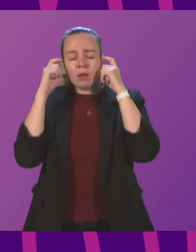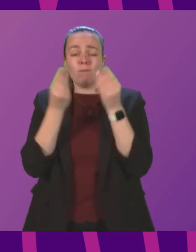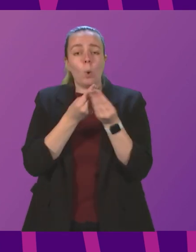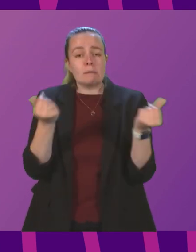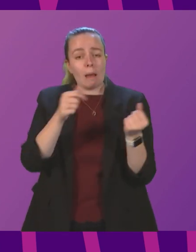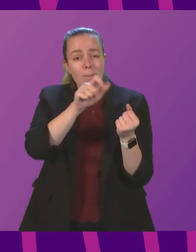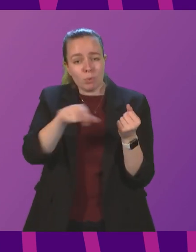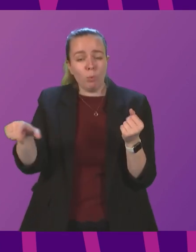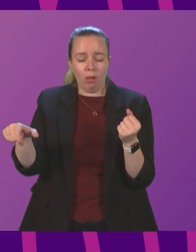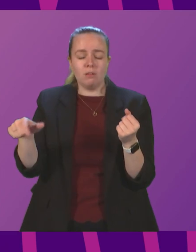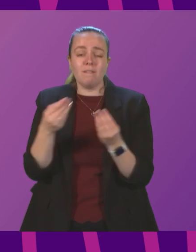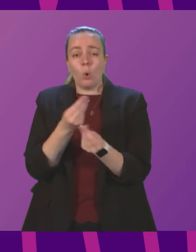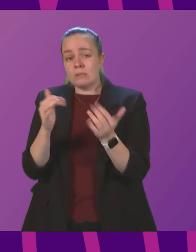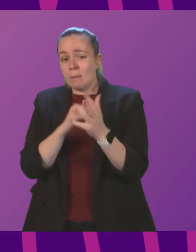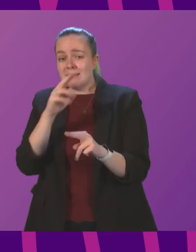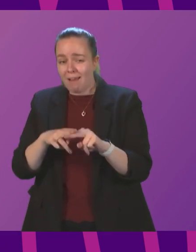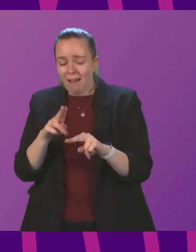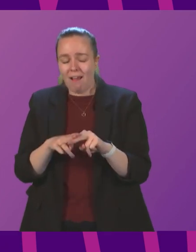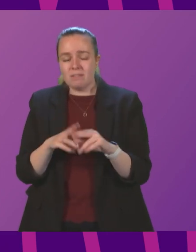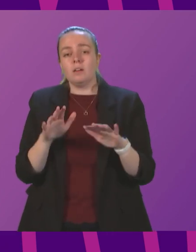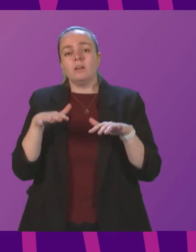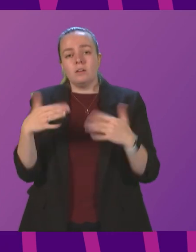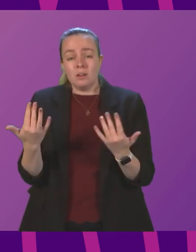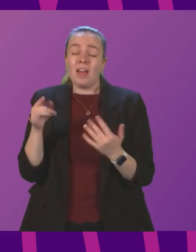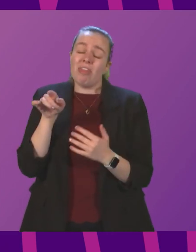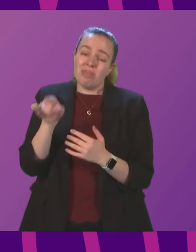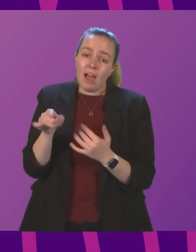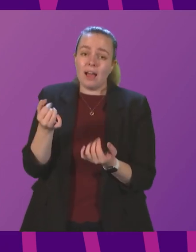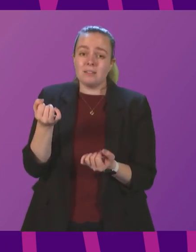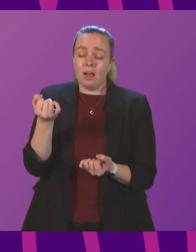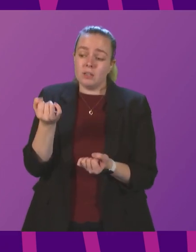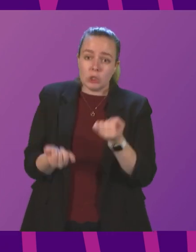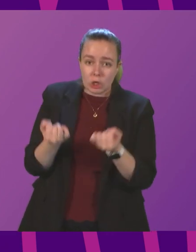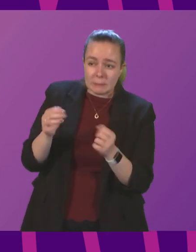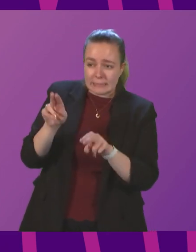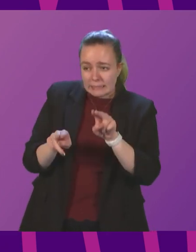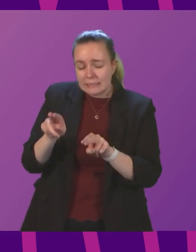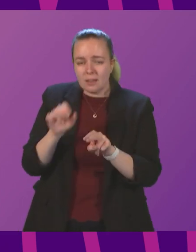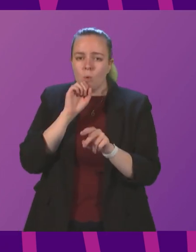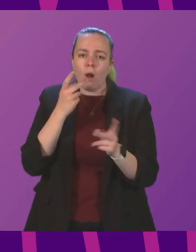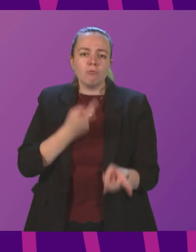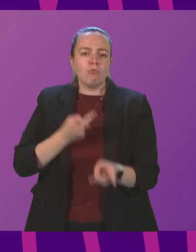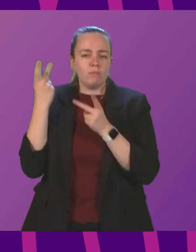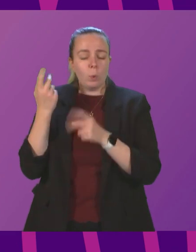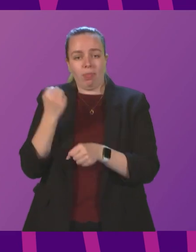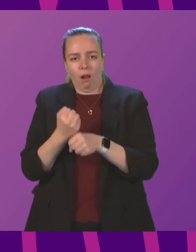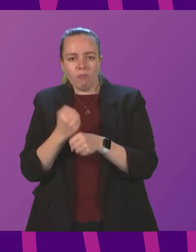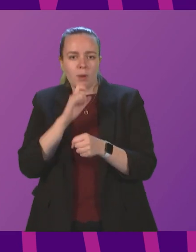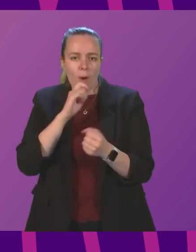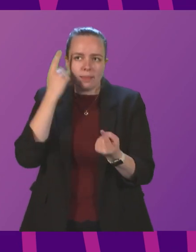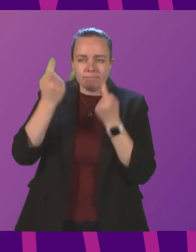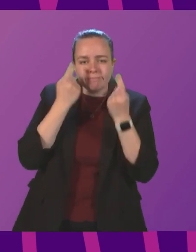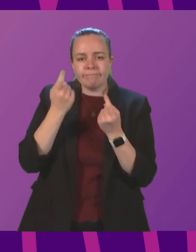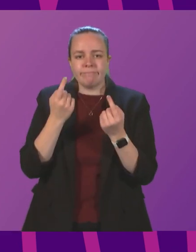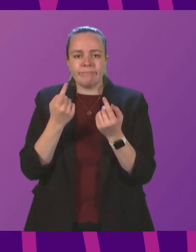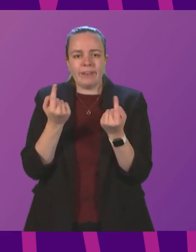pupils and for some staff. Obviously, that's a judgment which will be subject to review. And the government will consider these issues